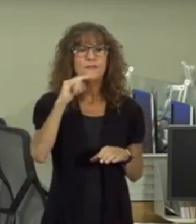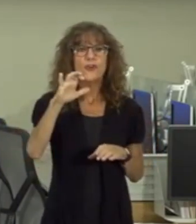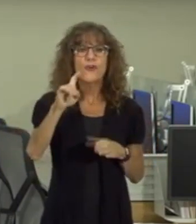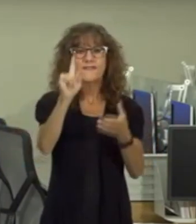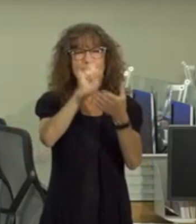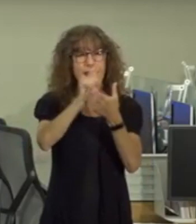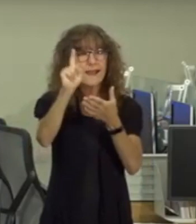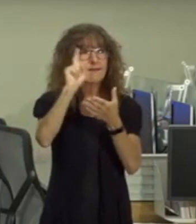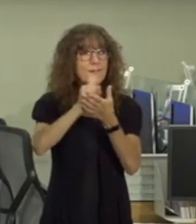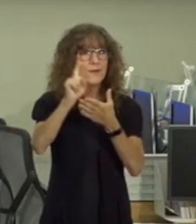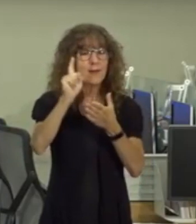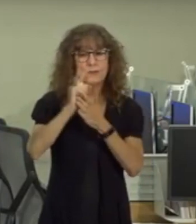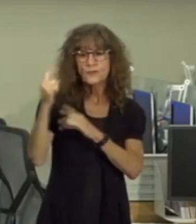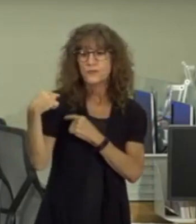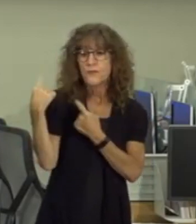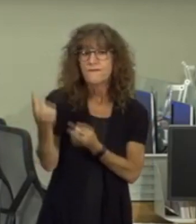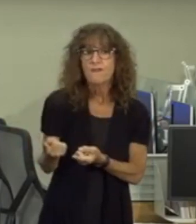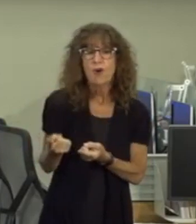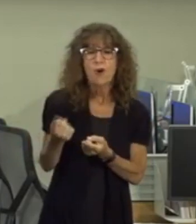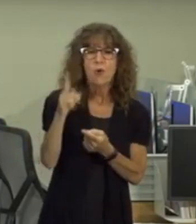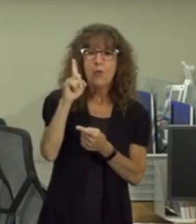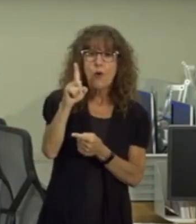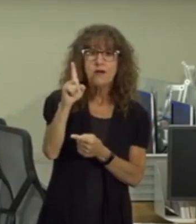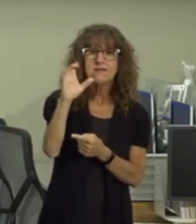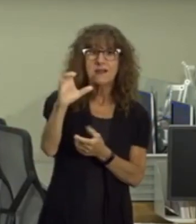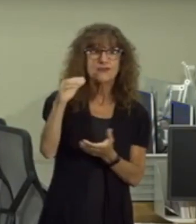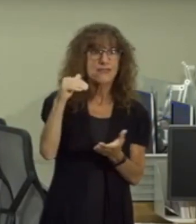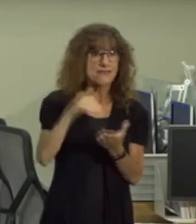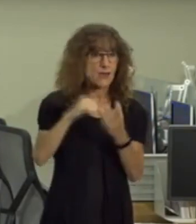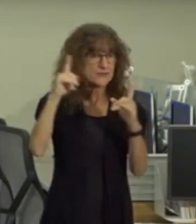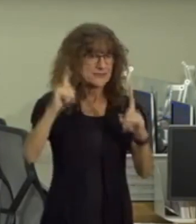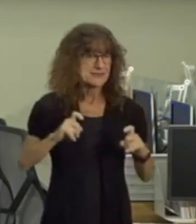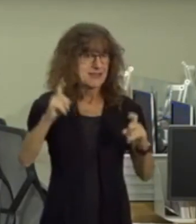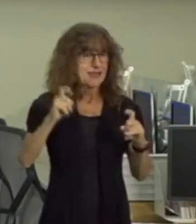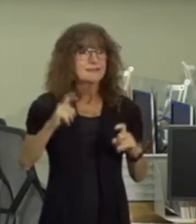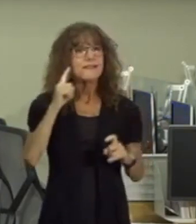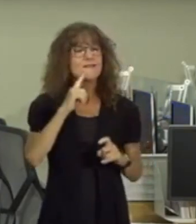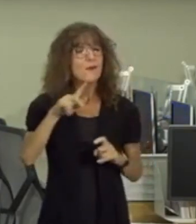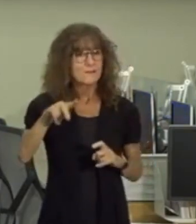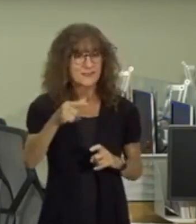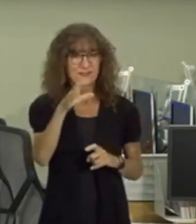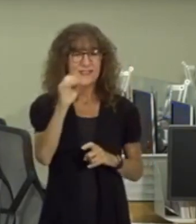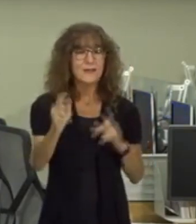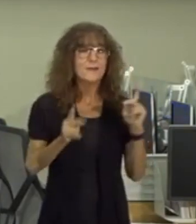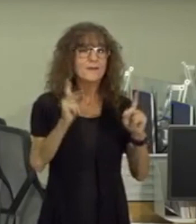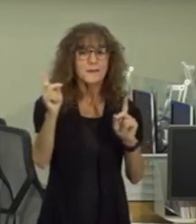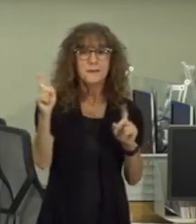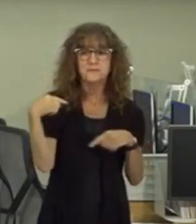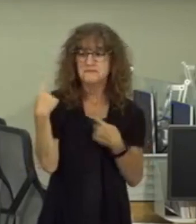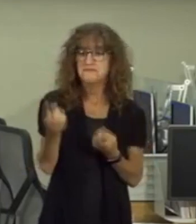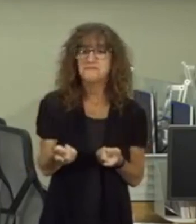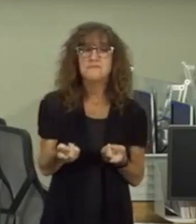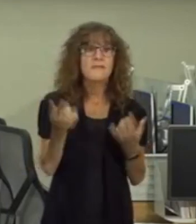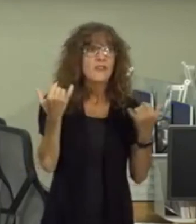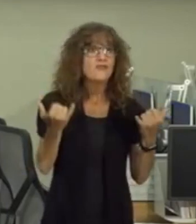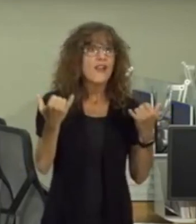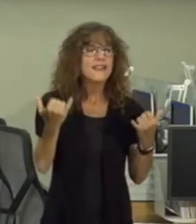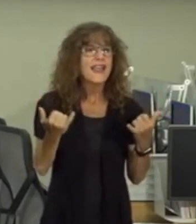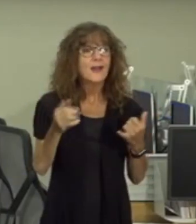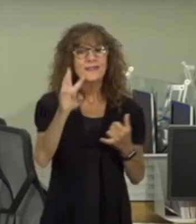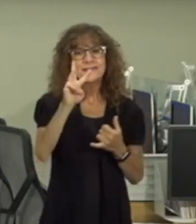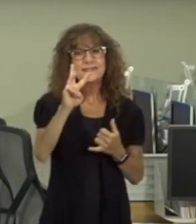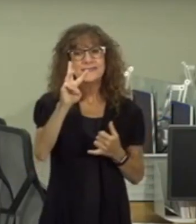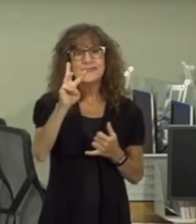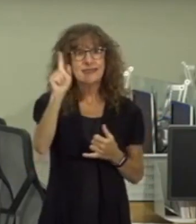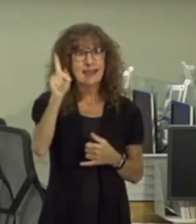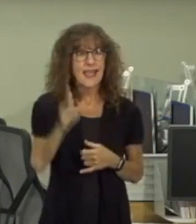each week so far more than a hundred thousand tests have been done for county residents today eight right now six